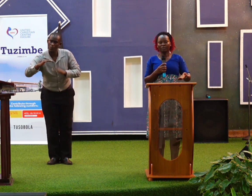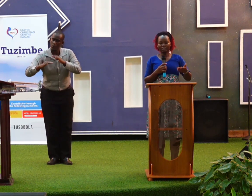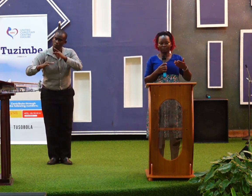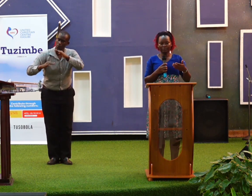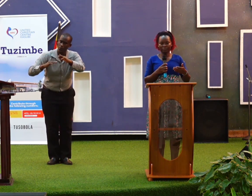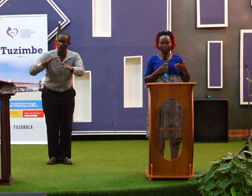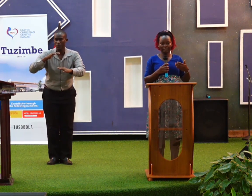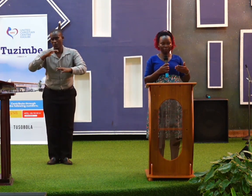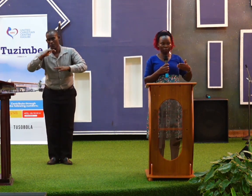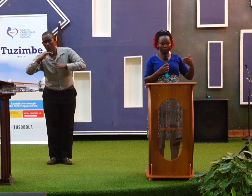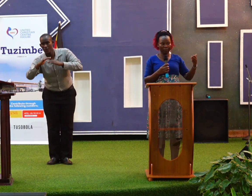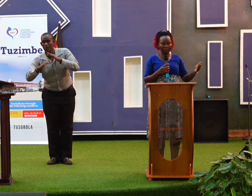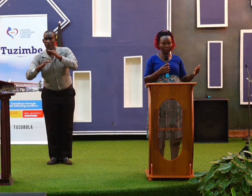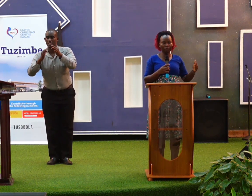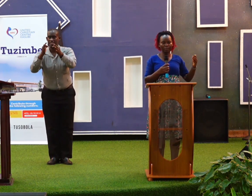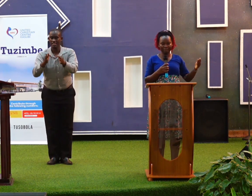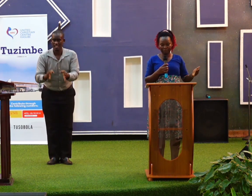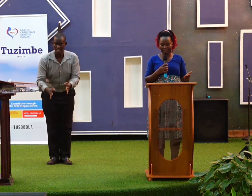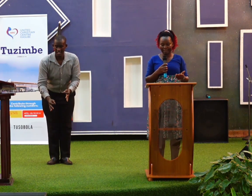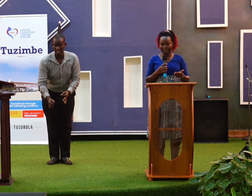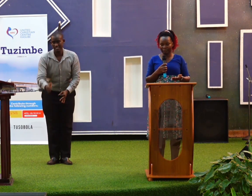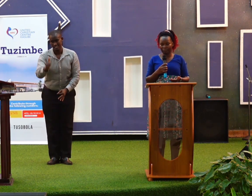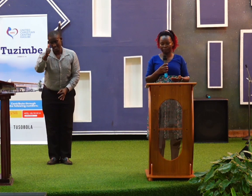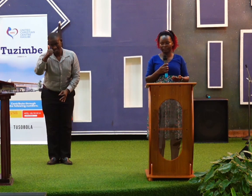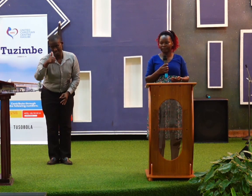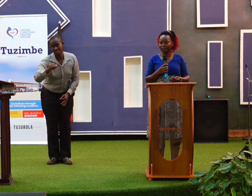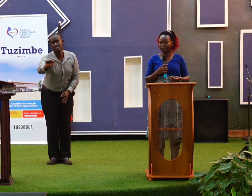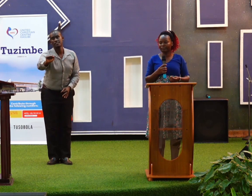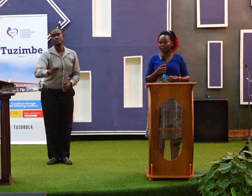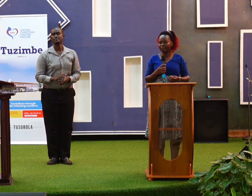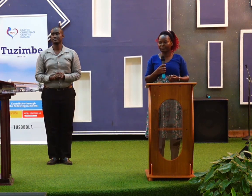Holy Spirit will begin to speak with you what concerns you